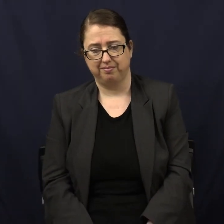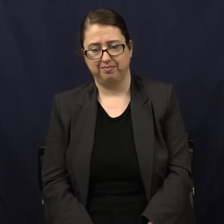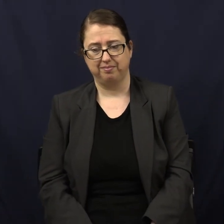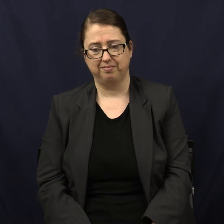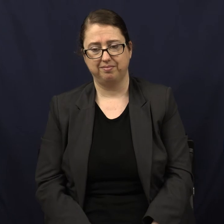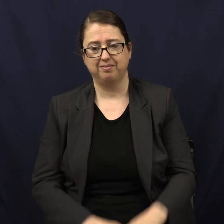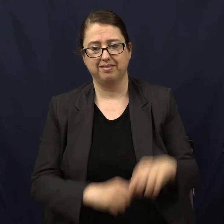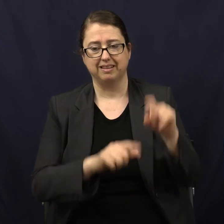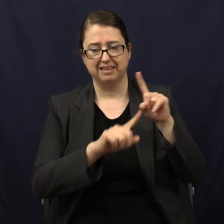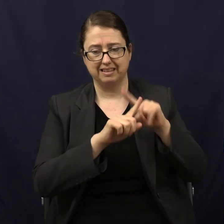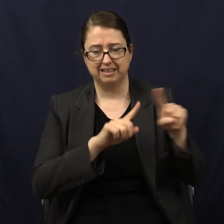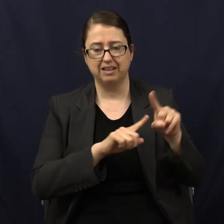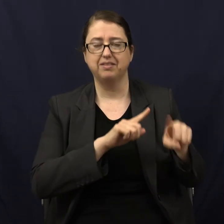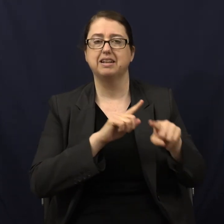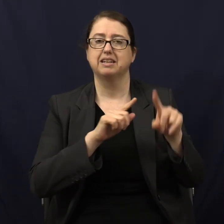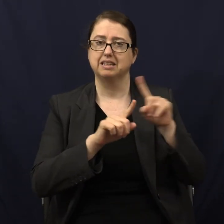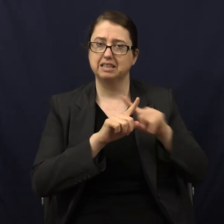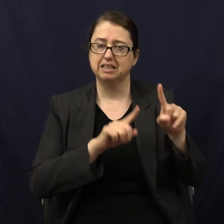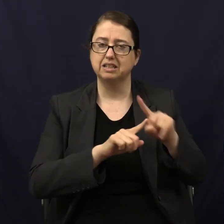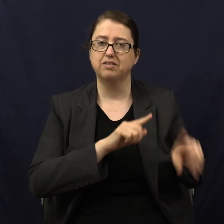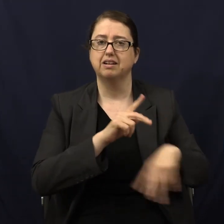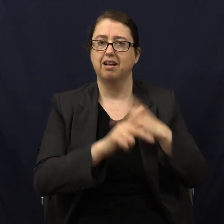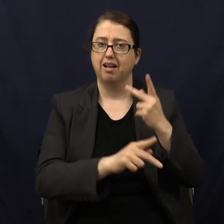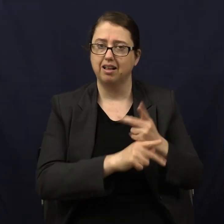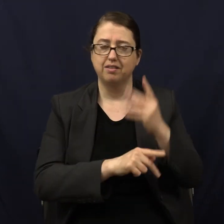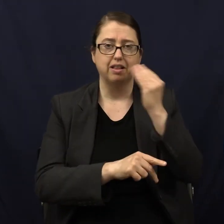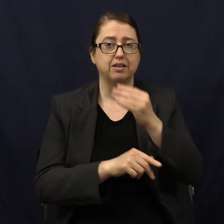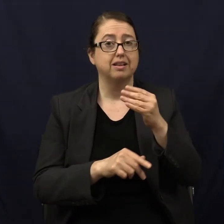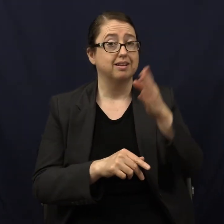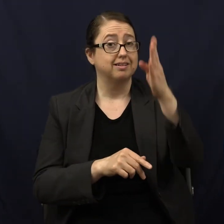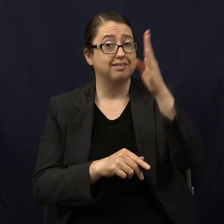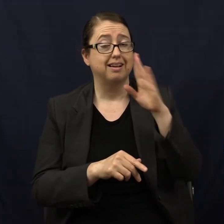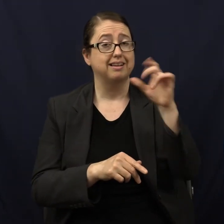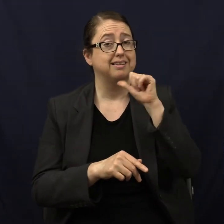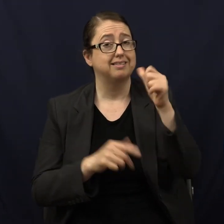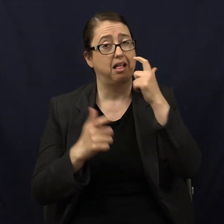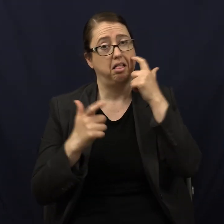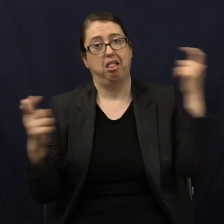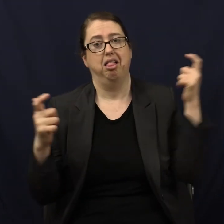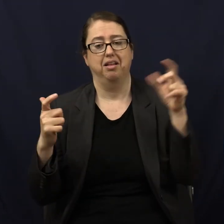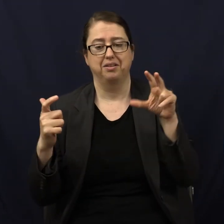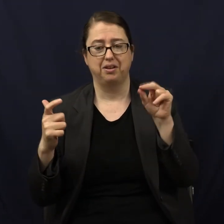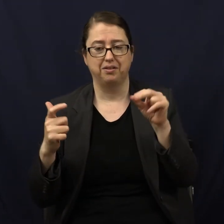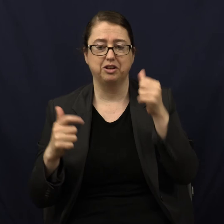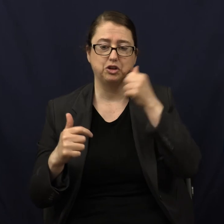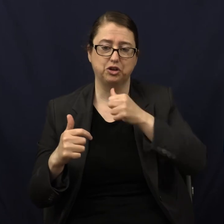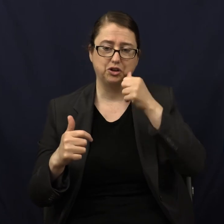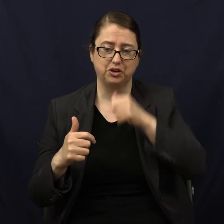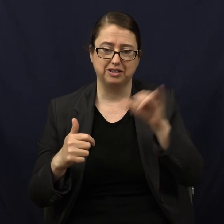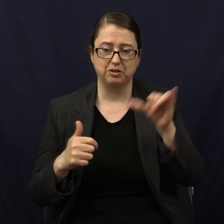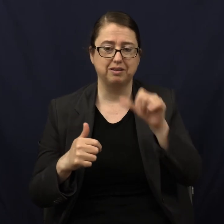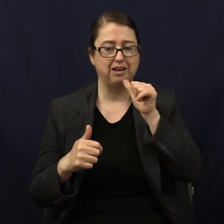And different species. And different species. And just so you know, God's not chauvinist. There's girls, too.